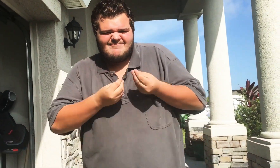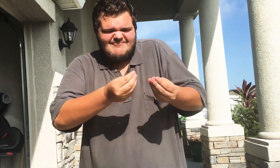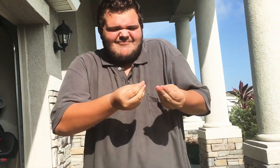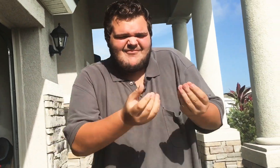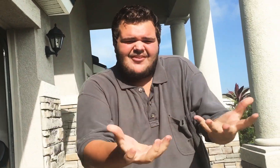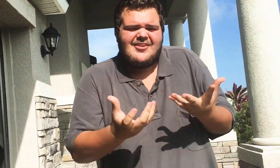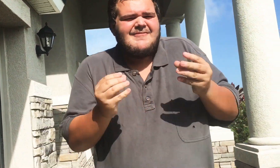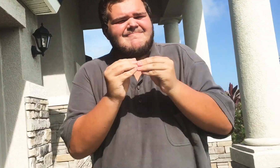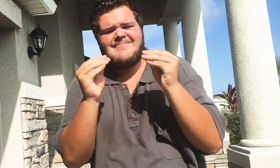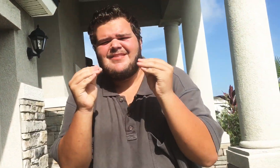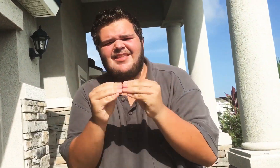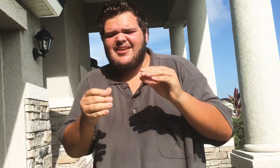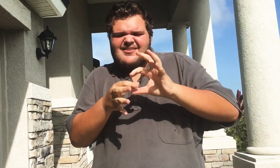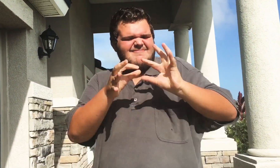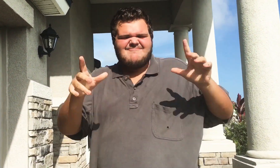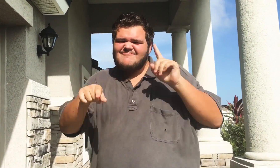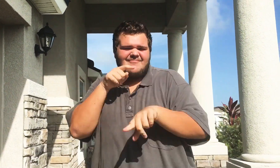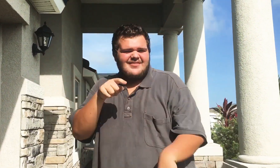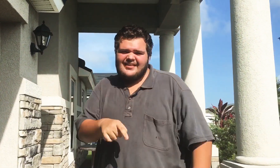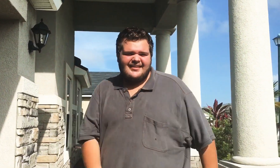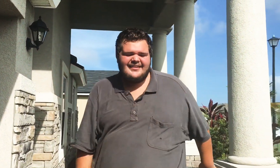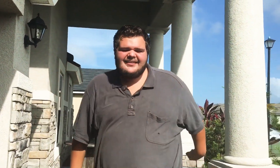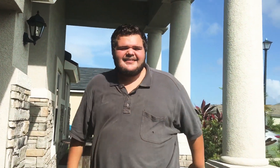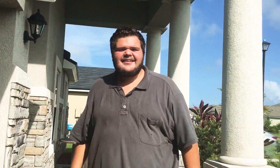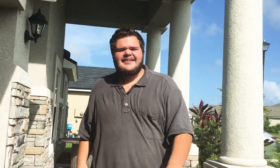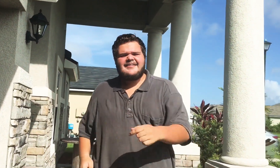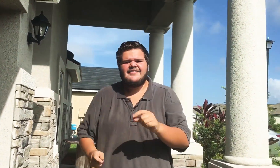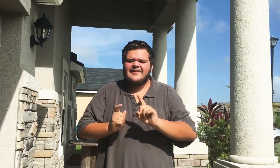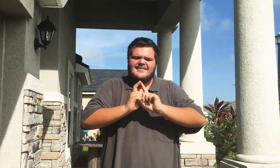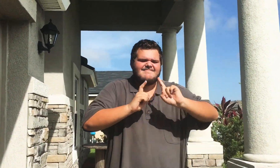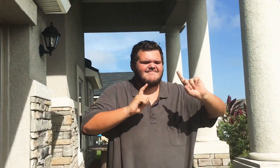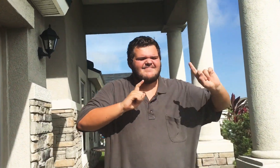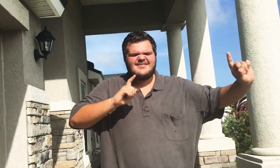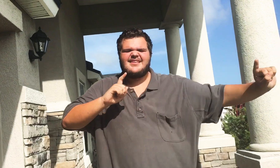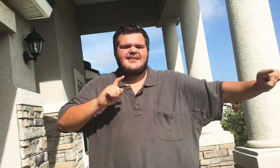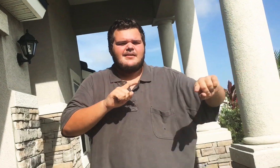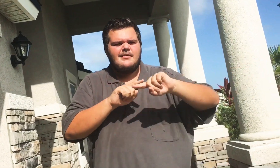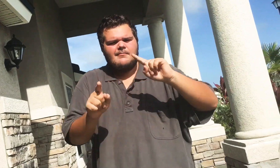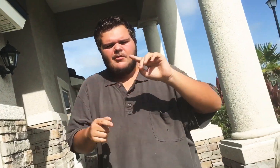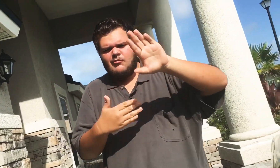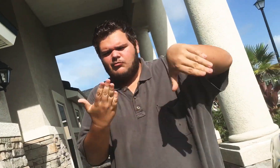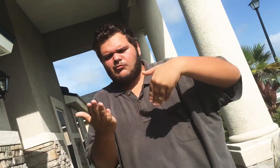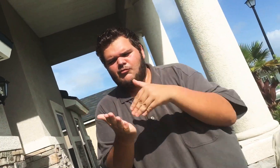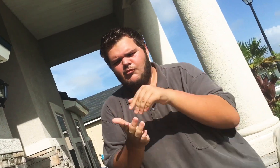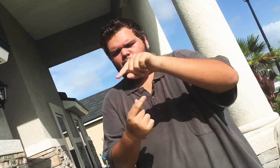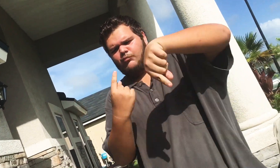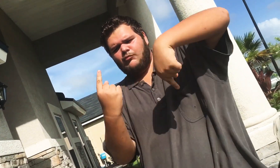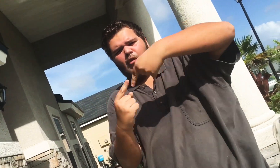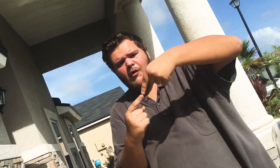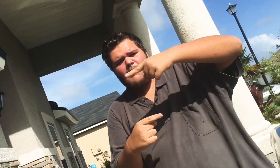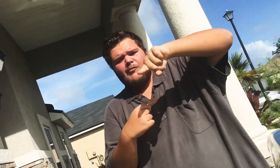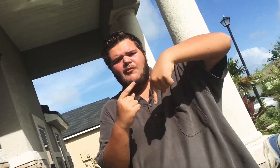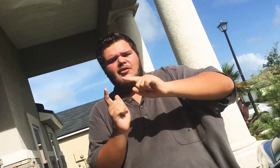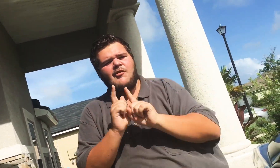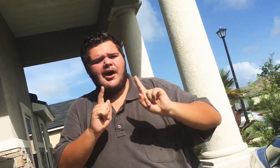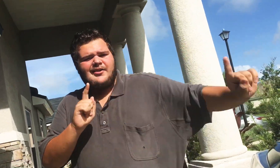can't let it go Run away, but we're running in circles Run away,